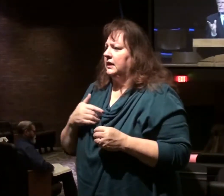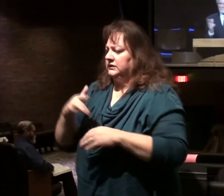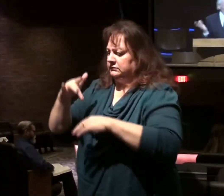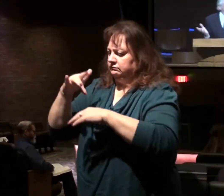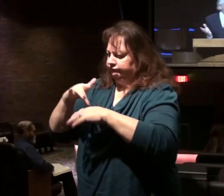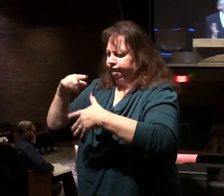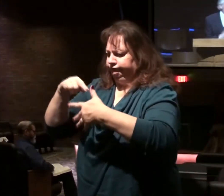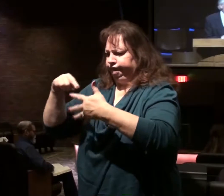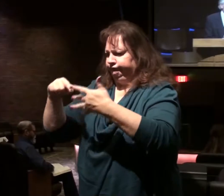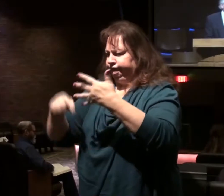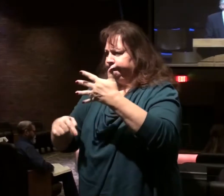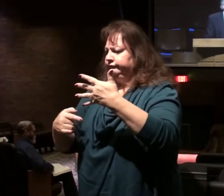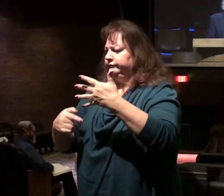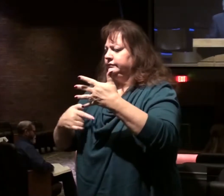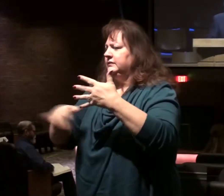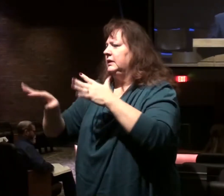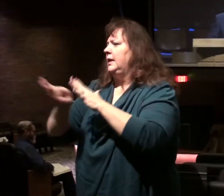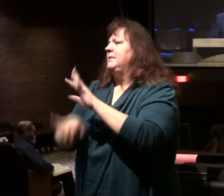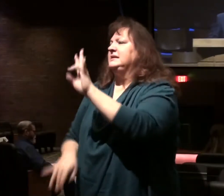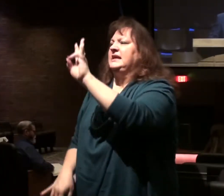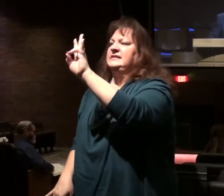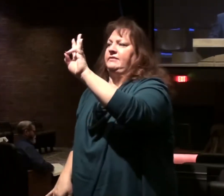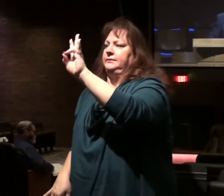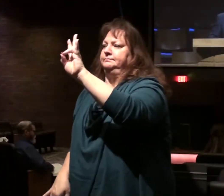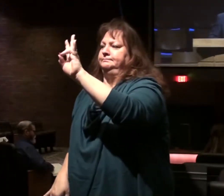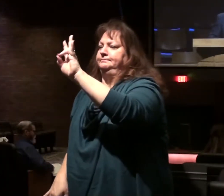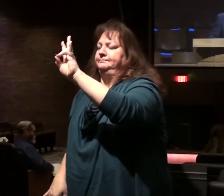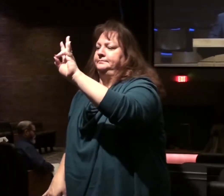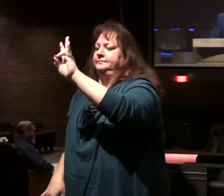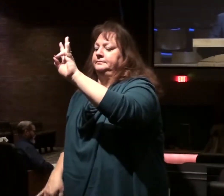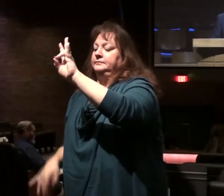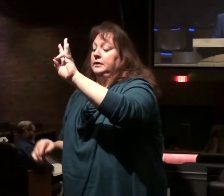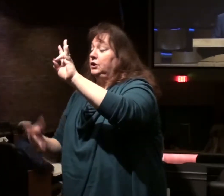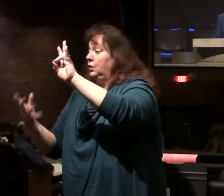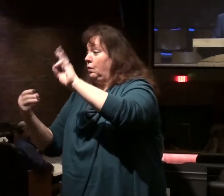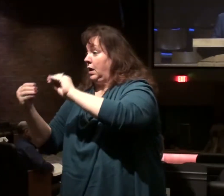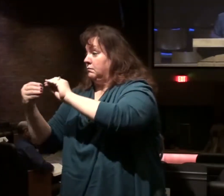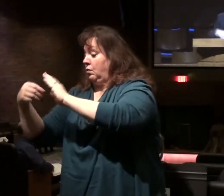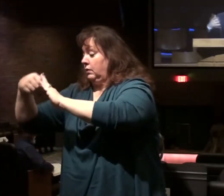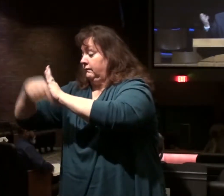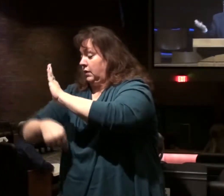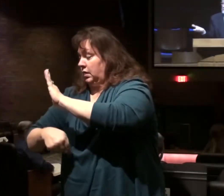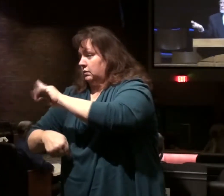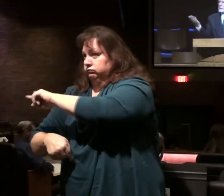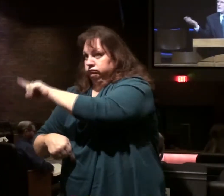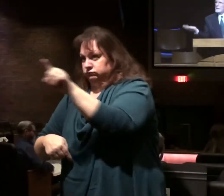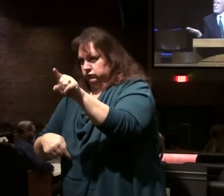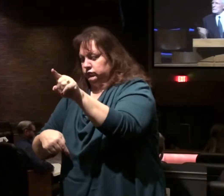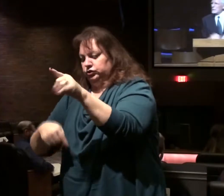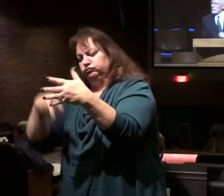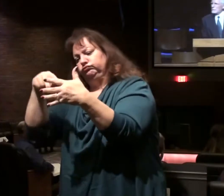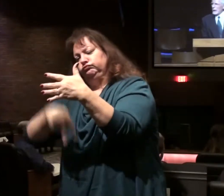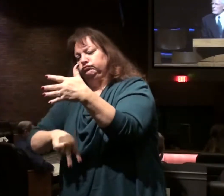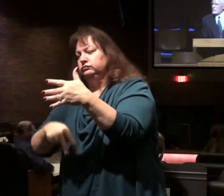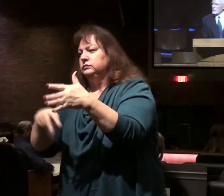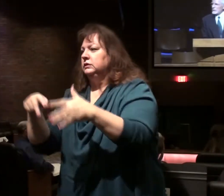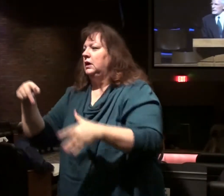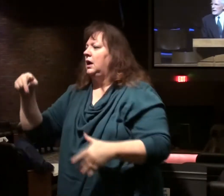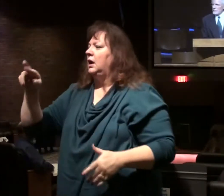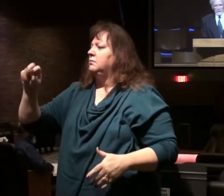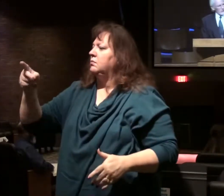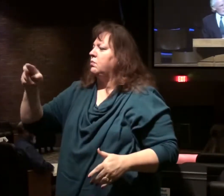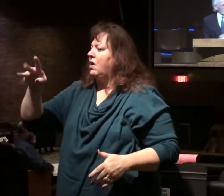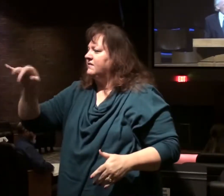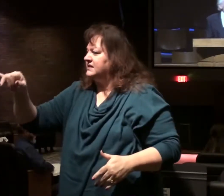through. I picked seven. If you want a more complete list you can look at a book on prophecy